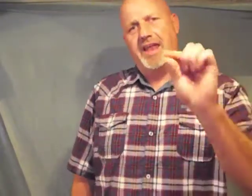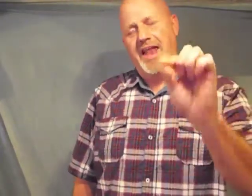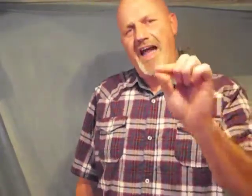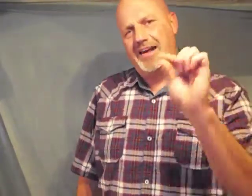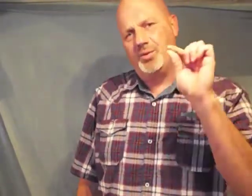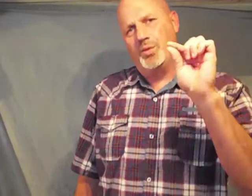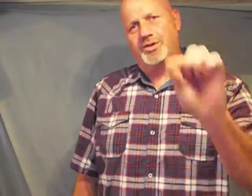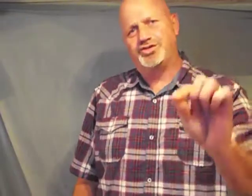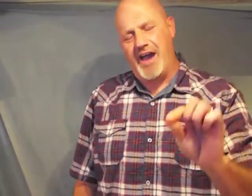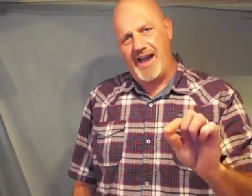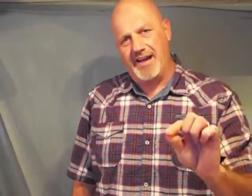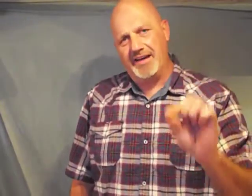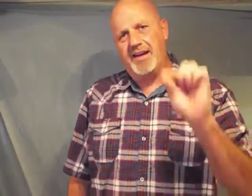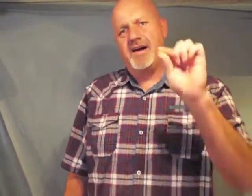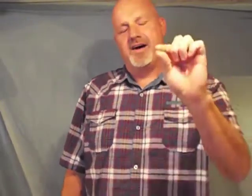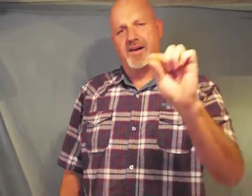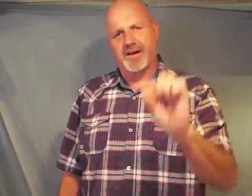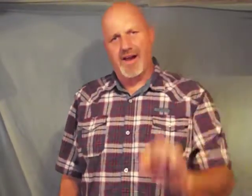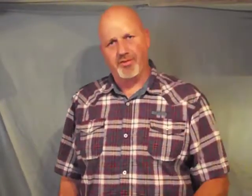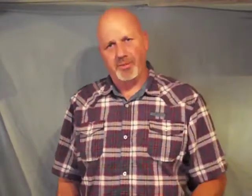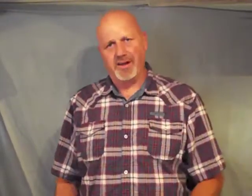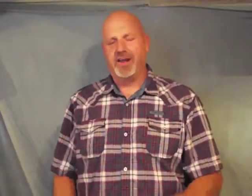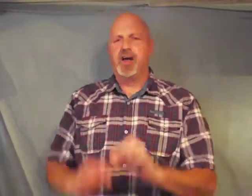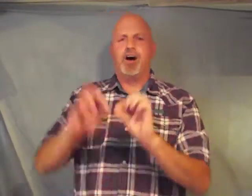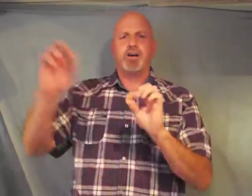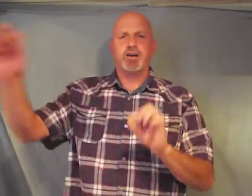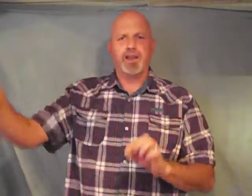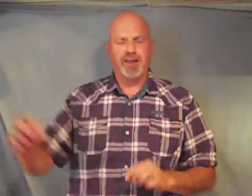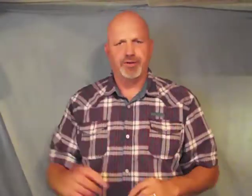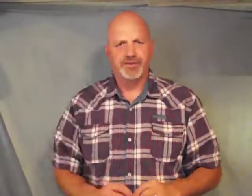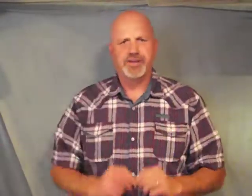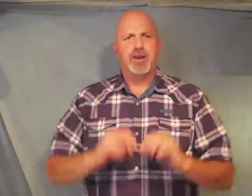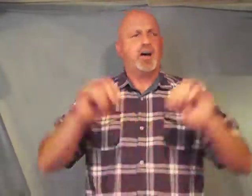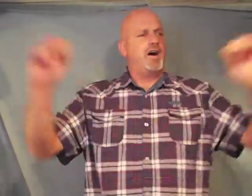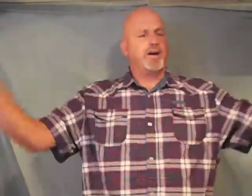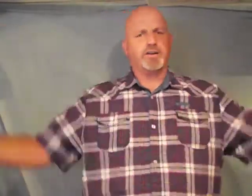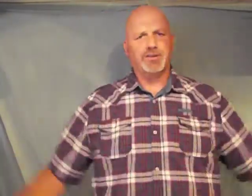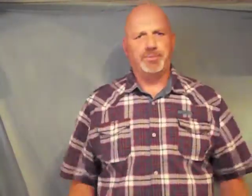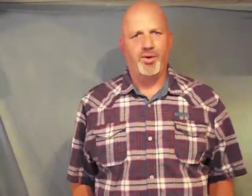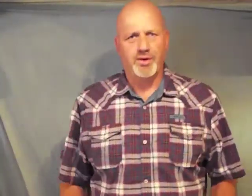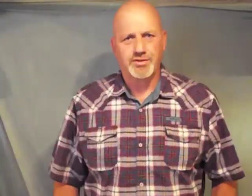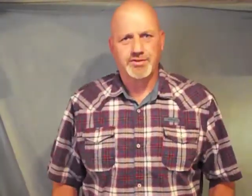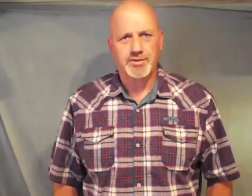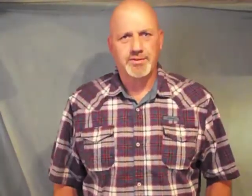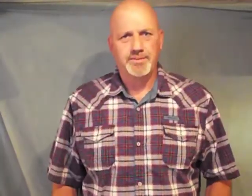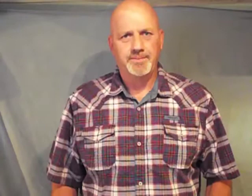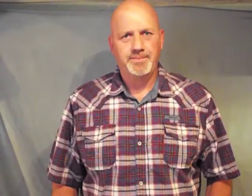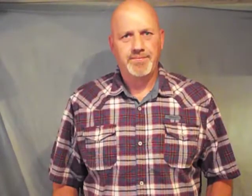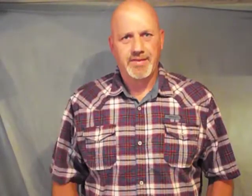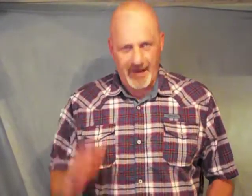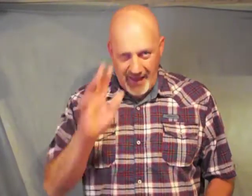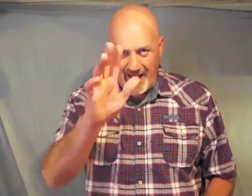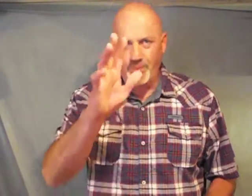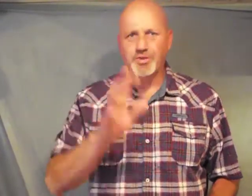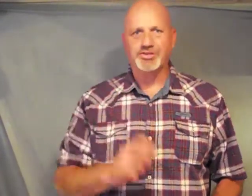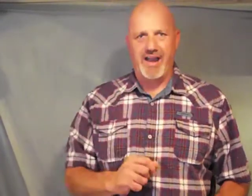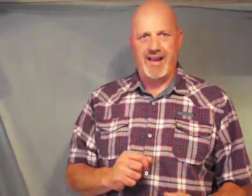light will shine on our government on our leaders on our supporters the light will shine